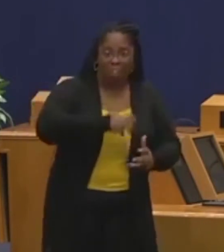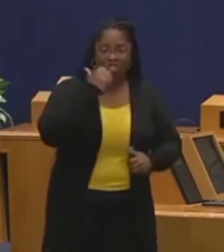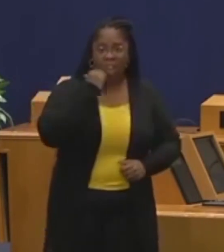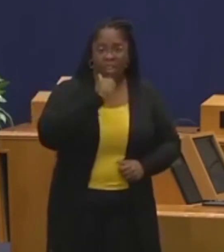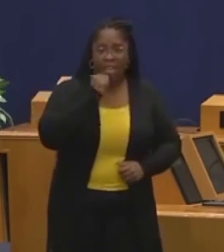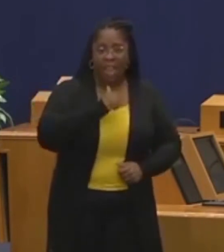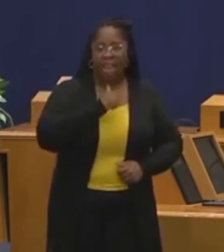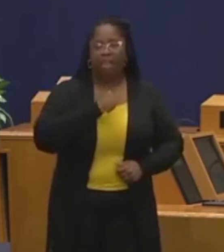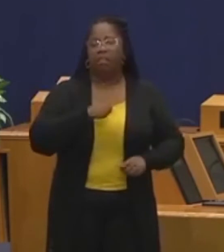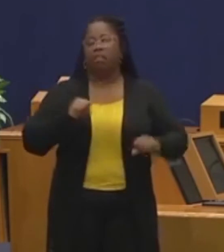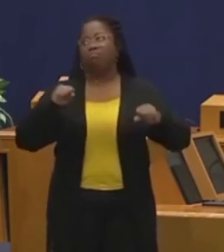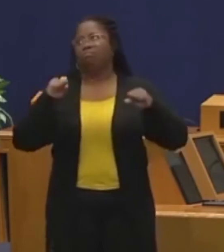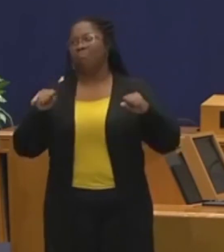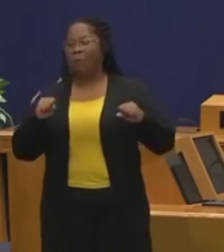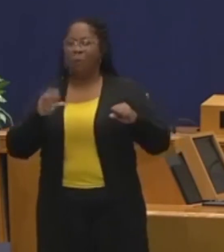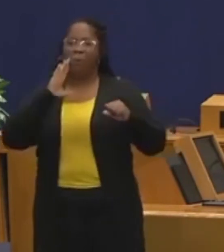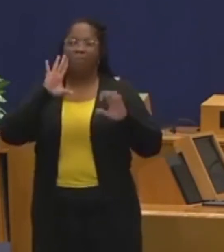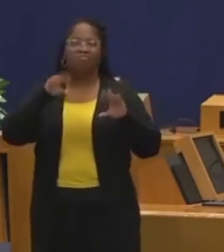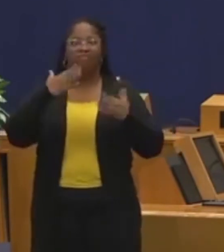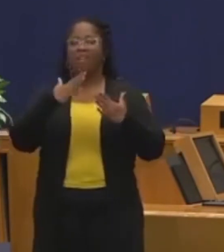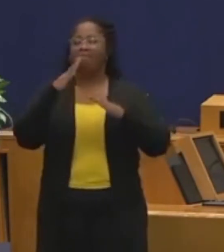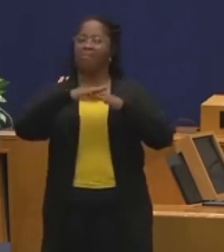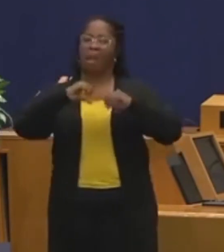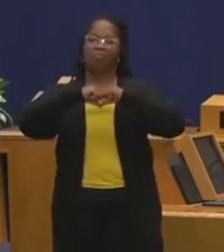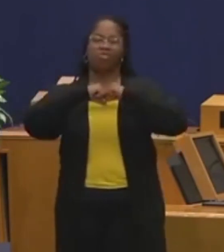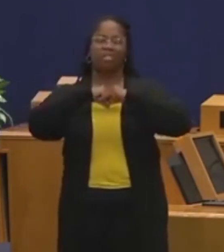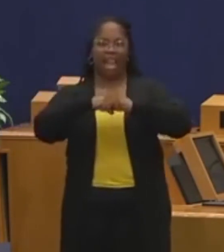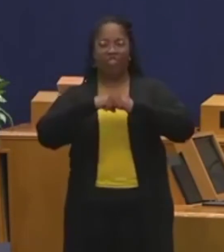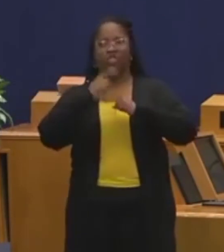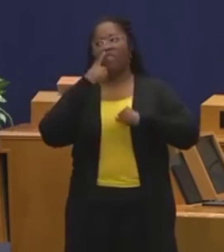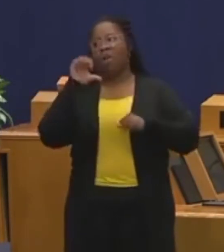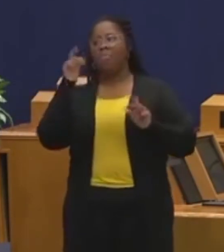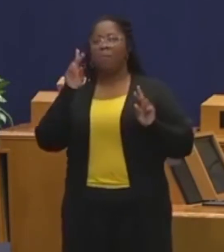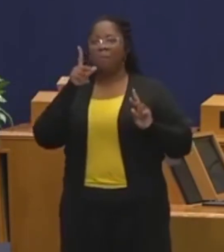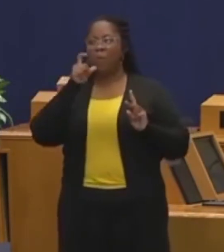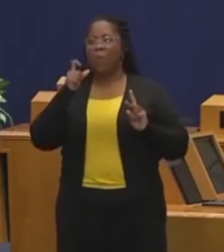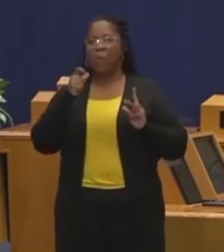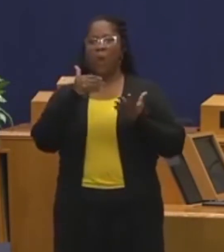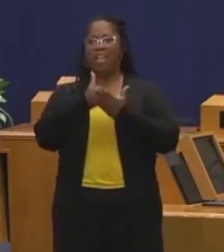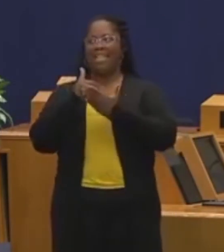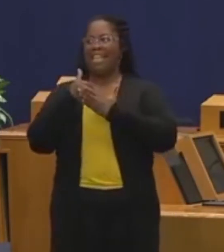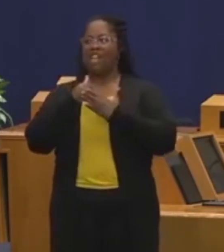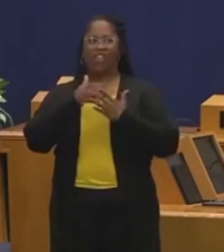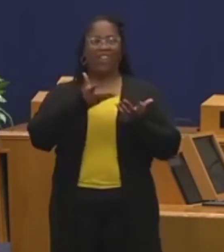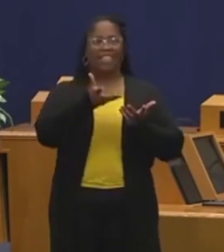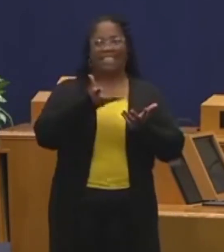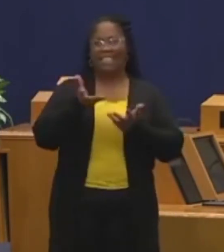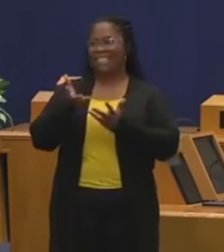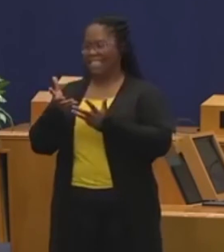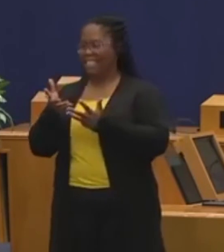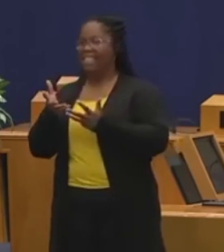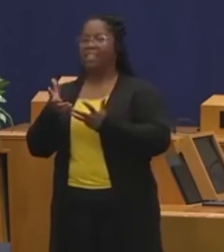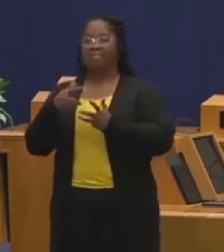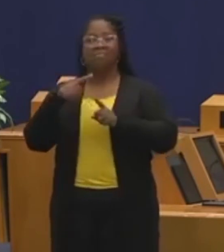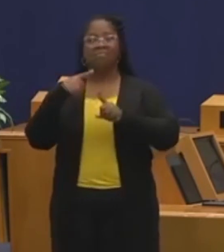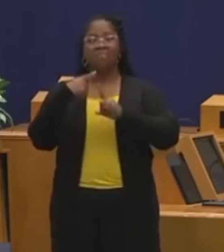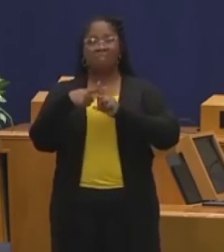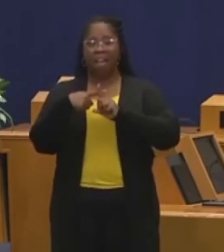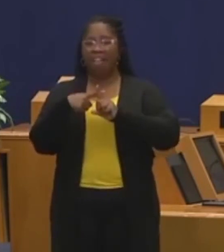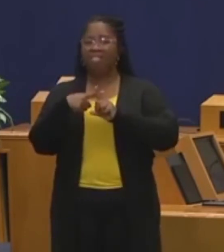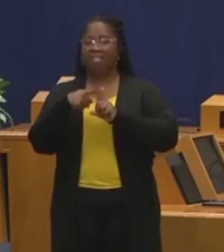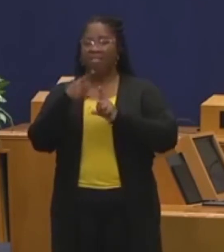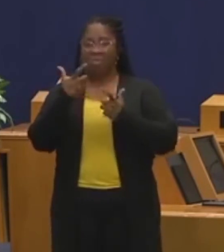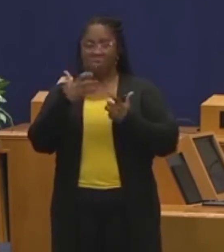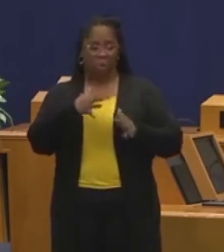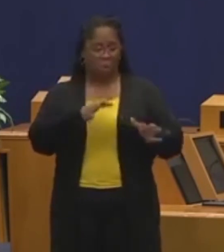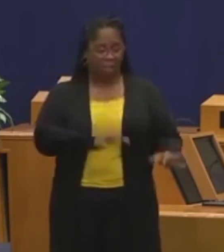protection we want to provide to others who are near to us. And they'll also keep us from using face masks that may make